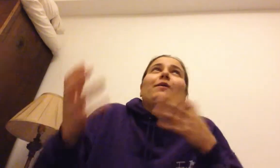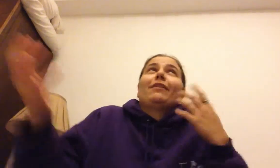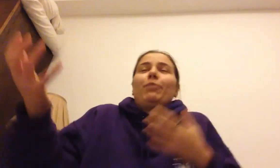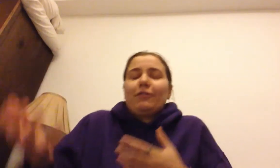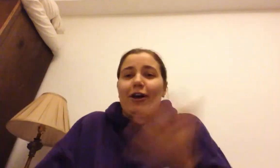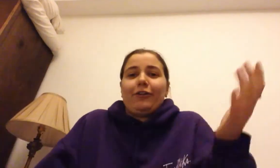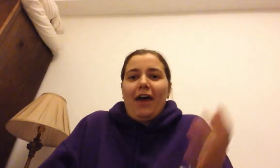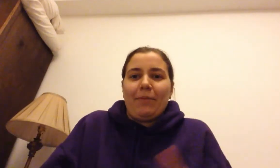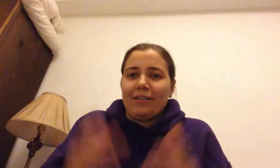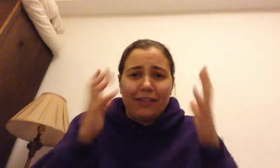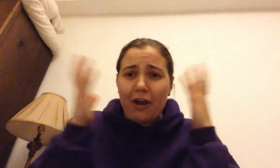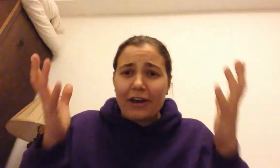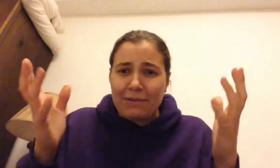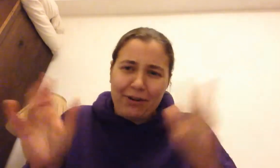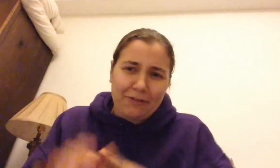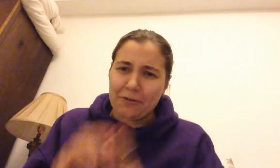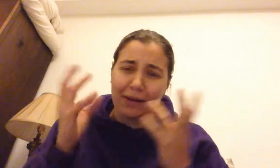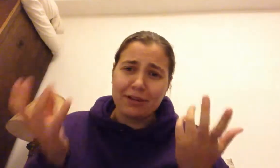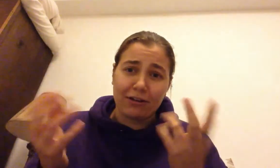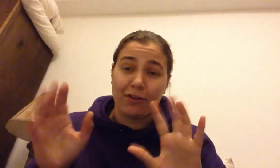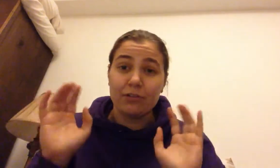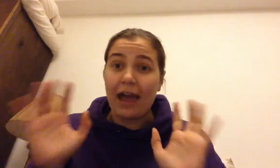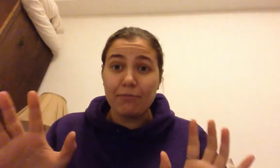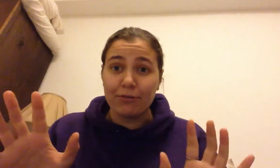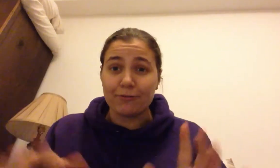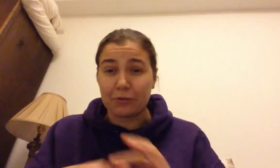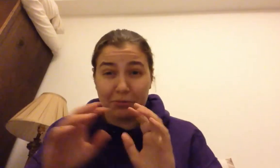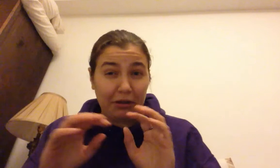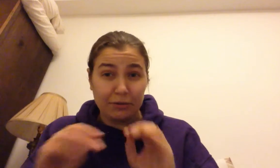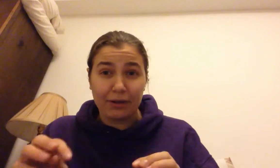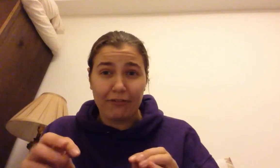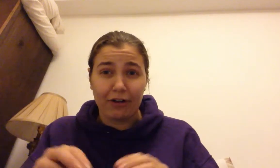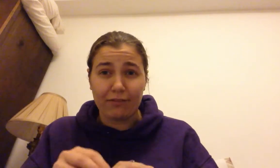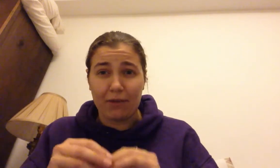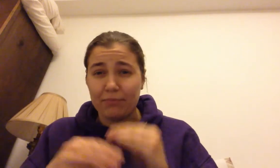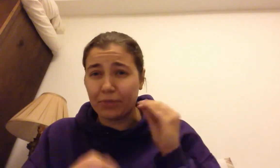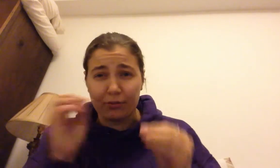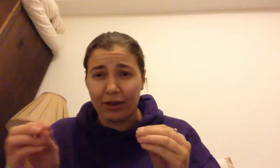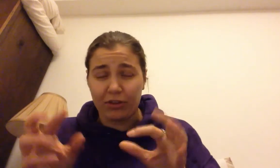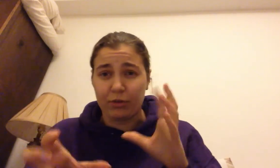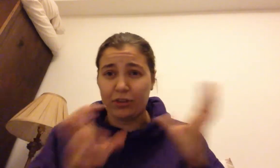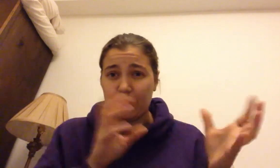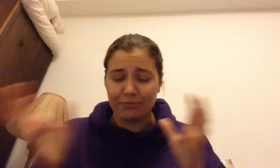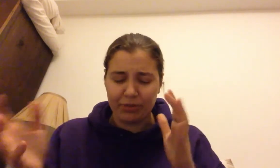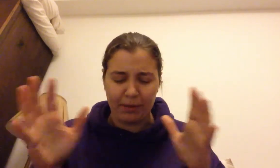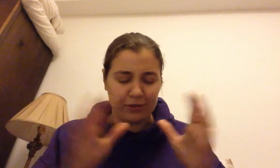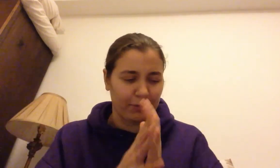piece of chocolate or that piece? Like, they're all going to be wonderful, but I'm still confused. I am moving forward and planning to apply for all of them wrestling with, you know, best topics for each.